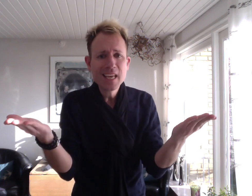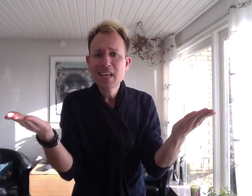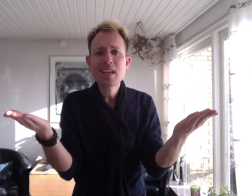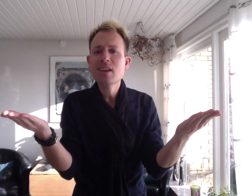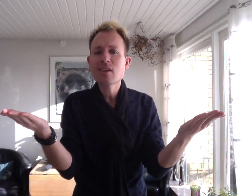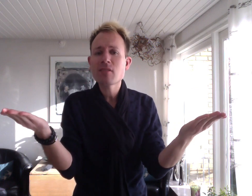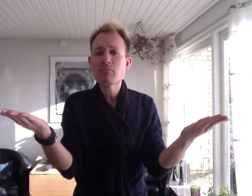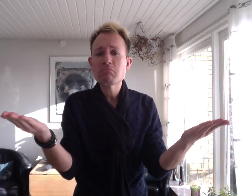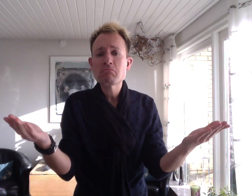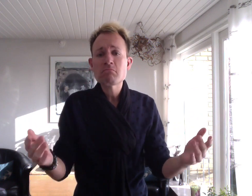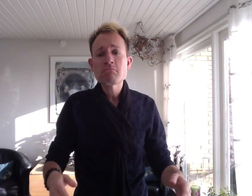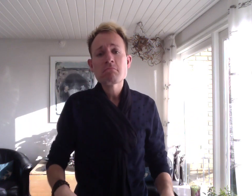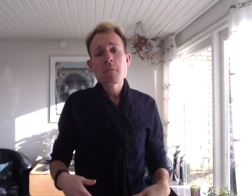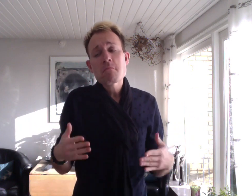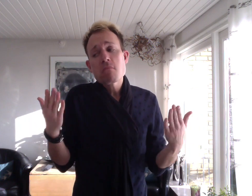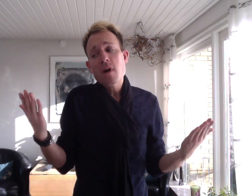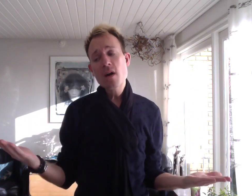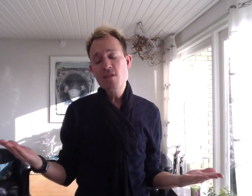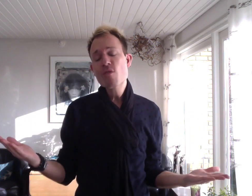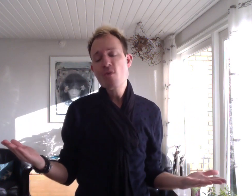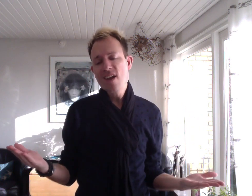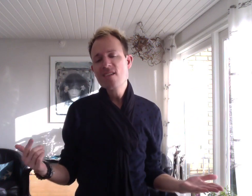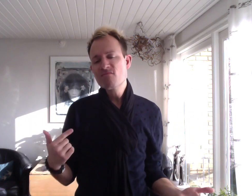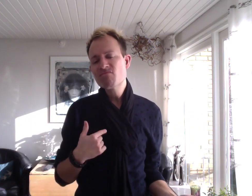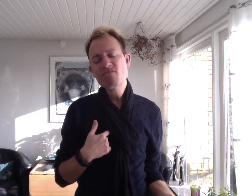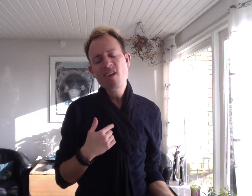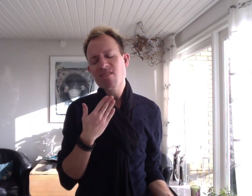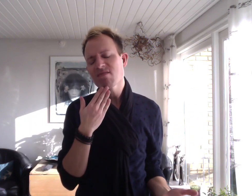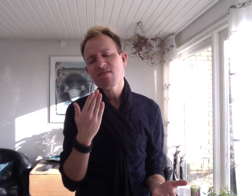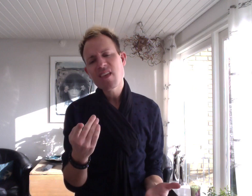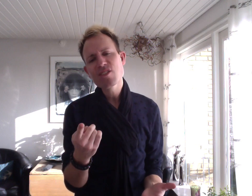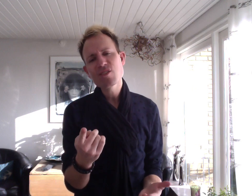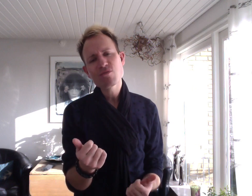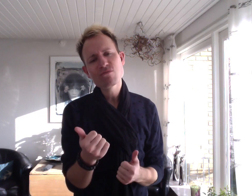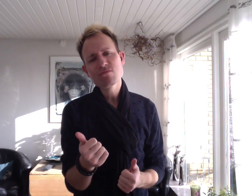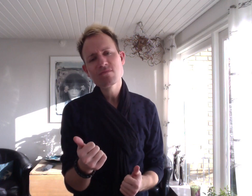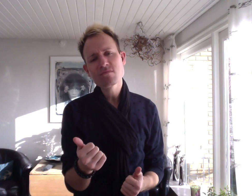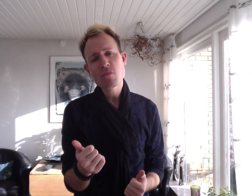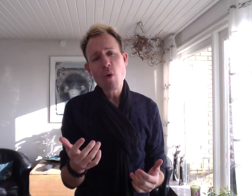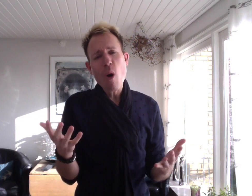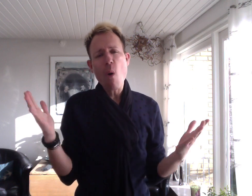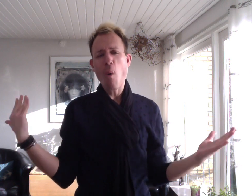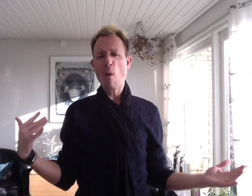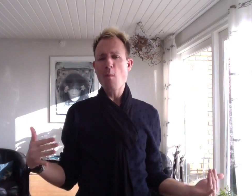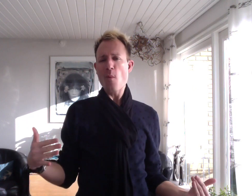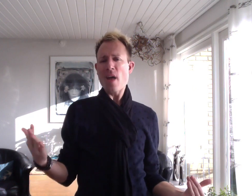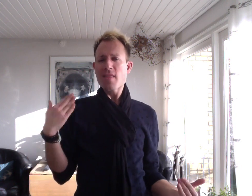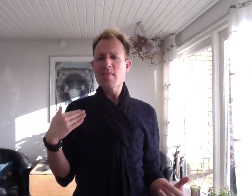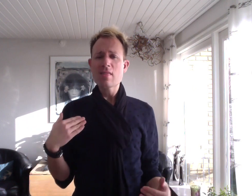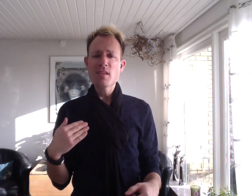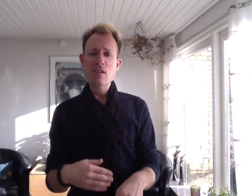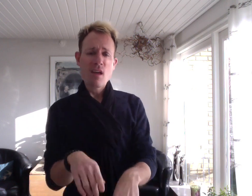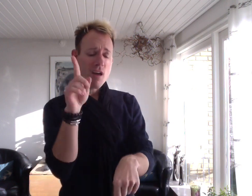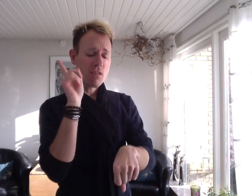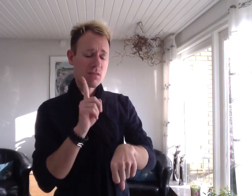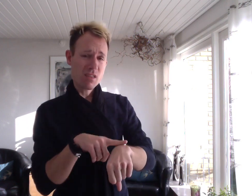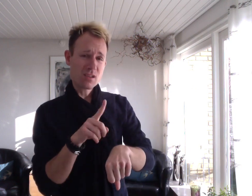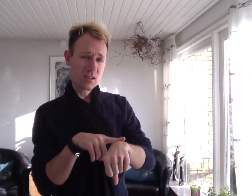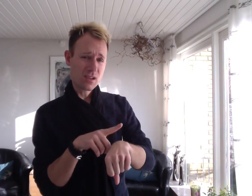And so by the way, I thank you Oh and then, for the